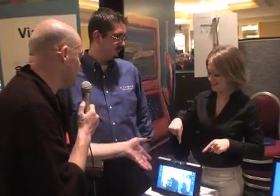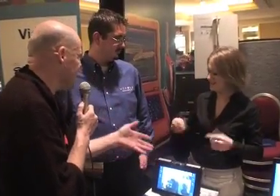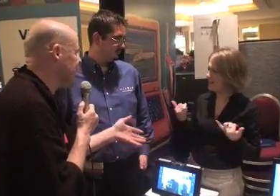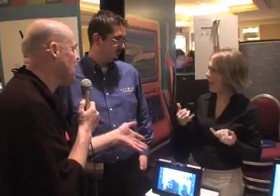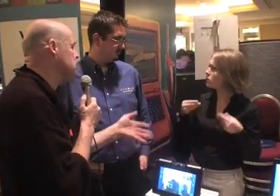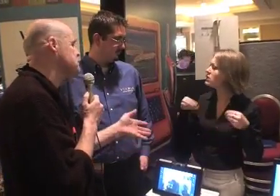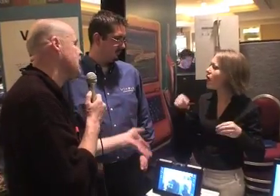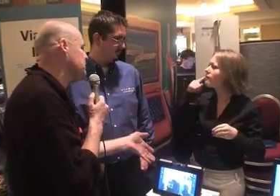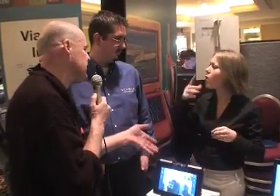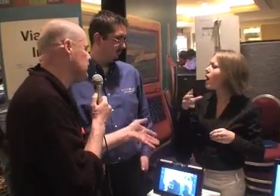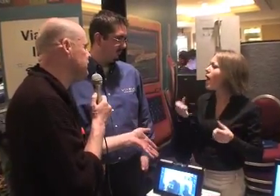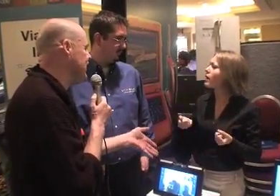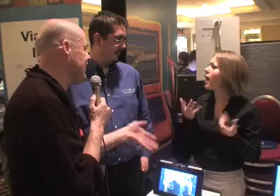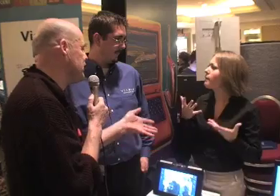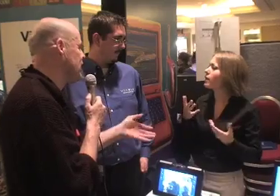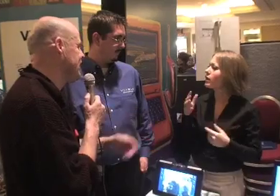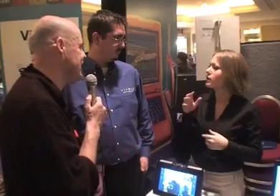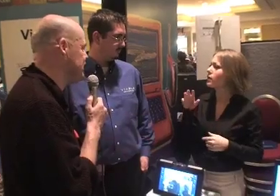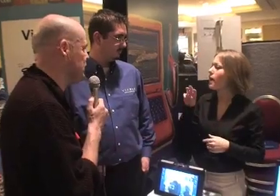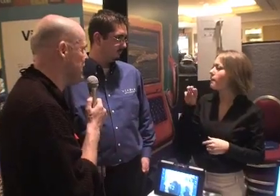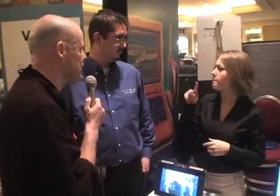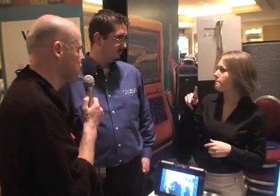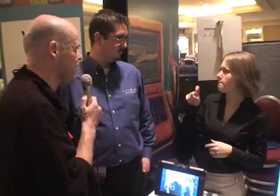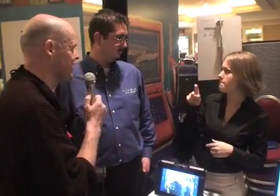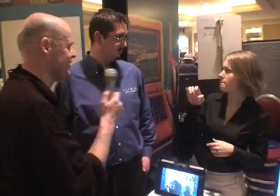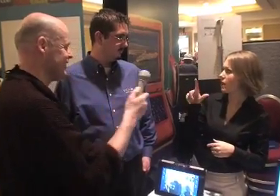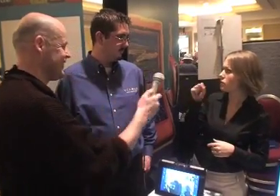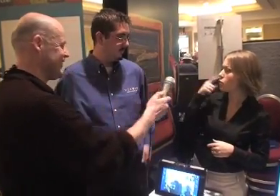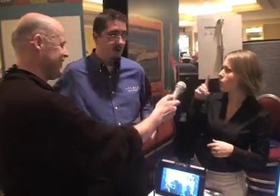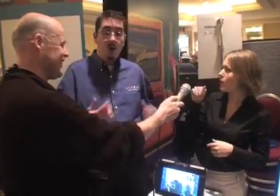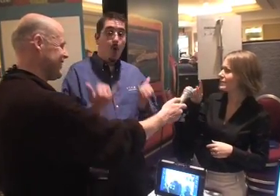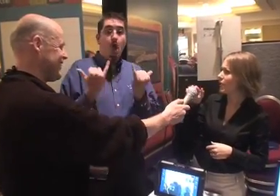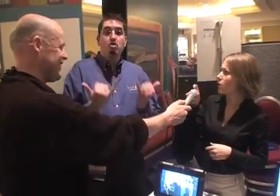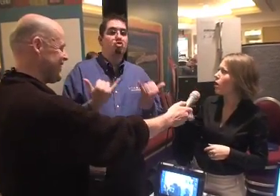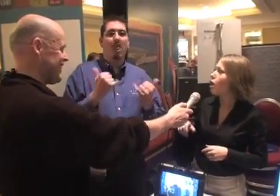sell for and how much megabit of data do I need to make this work?